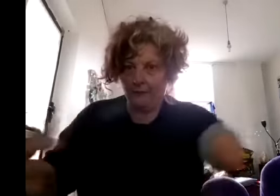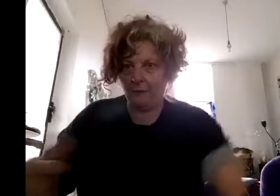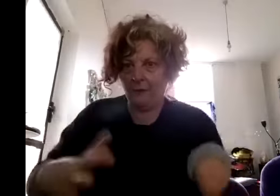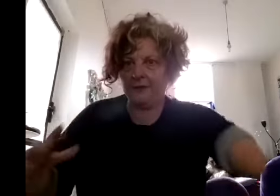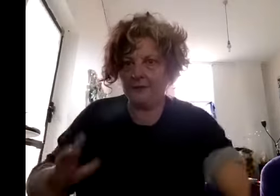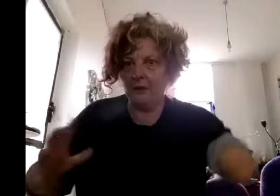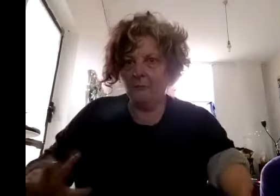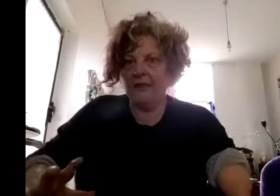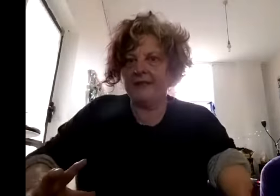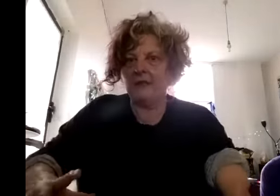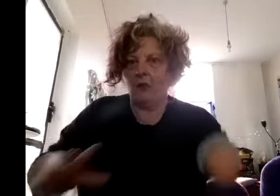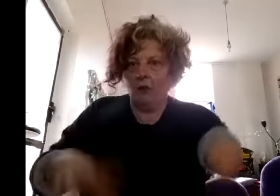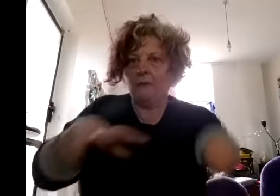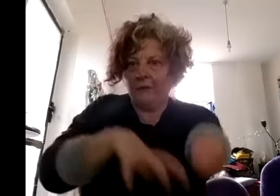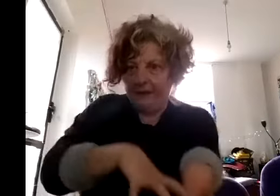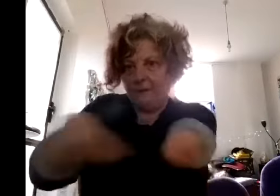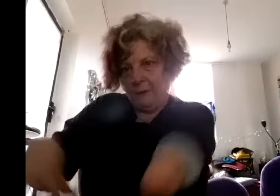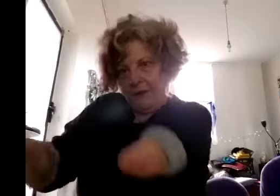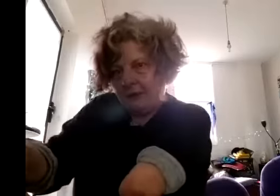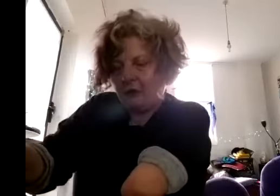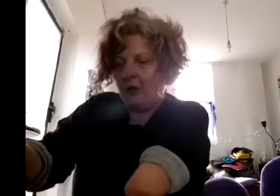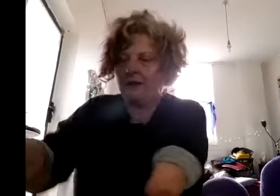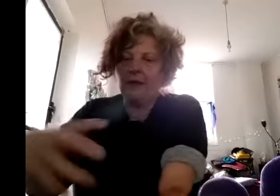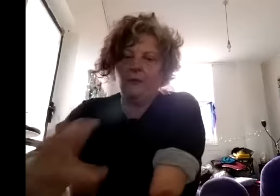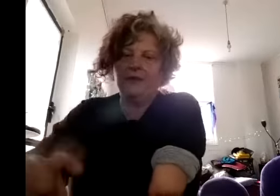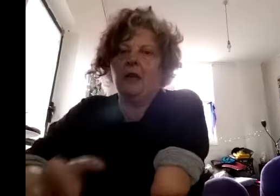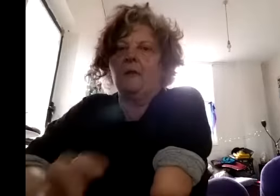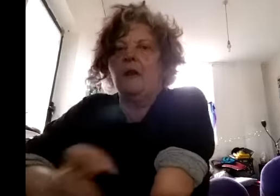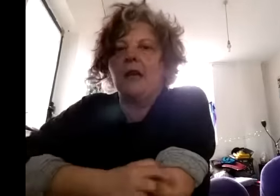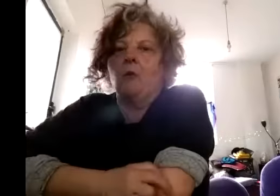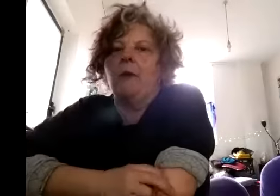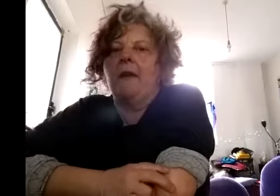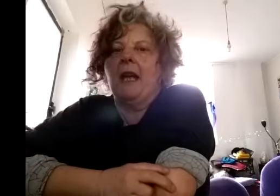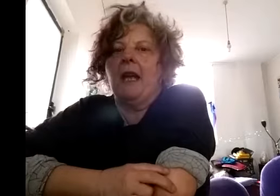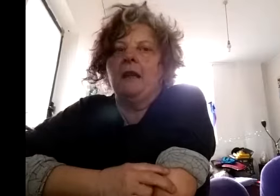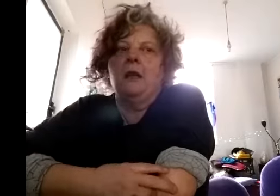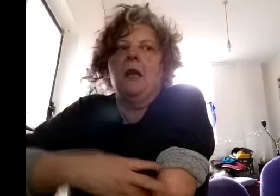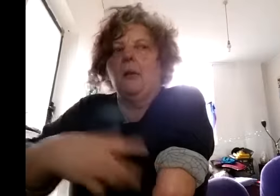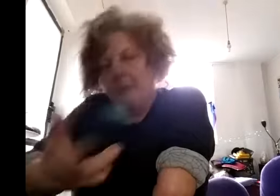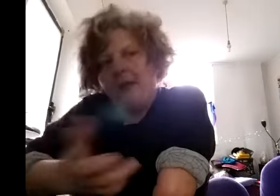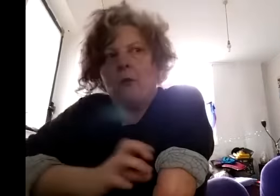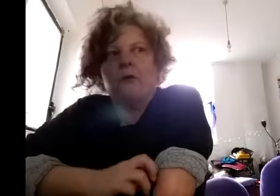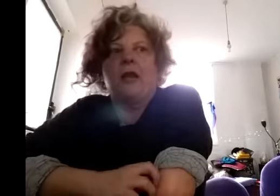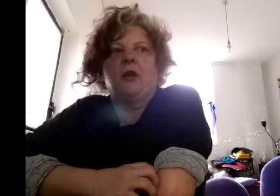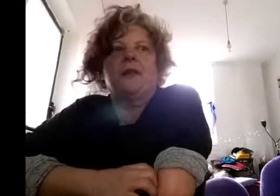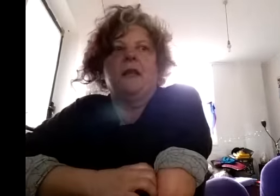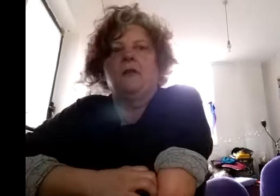our first meeting of the for the next shows there was a very young woman there um another wheelchair user really